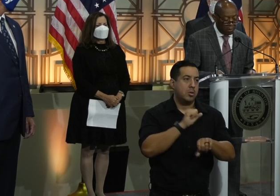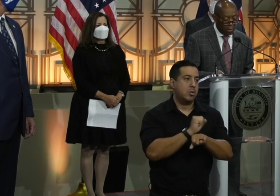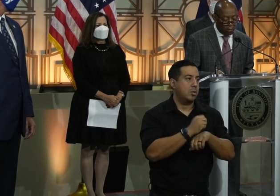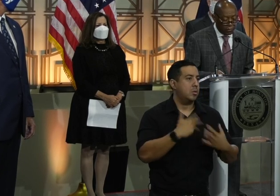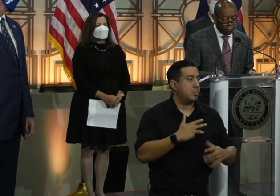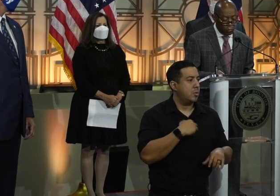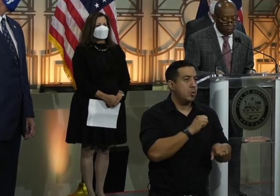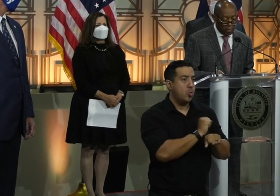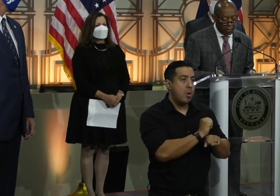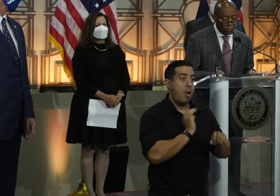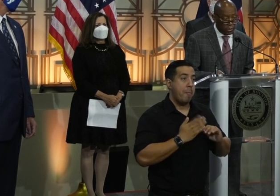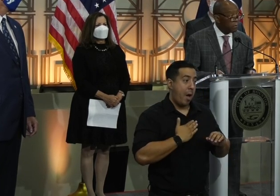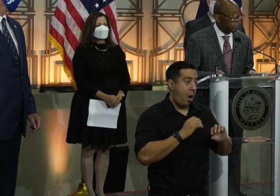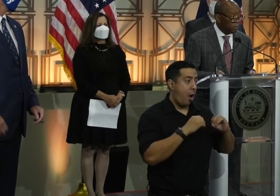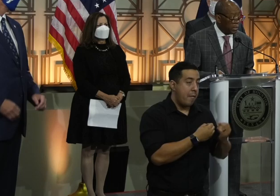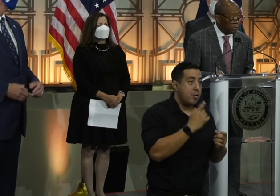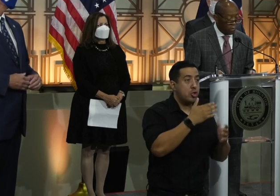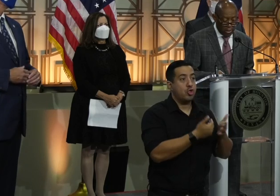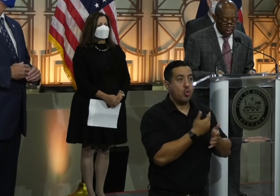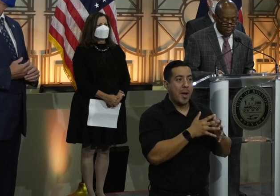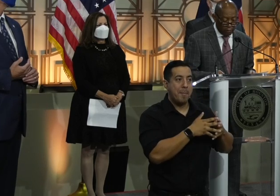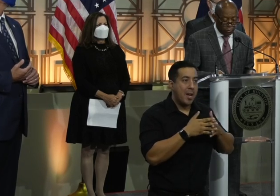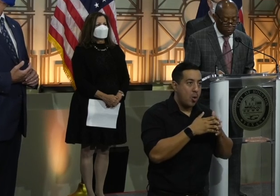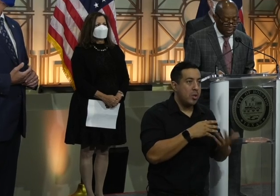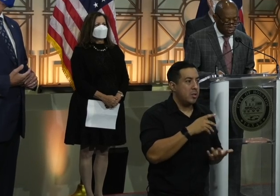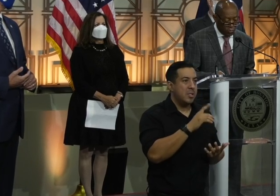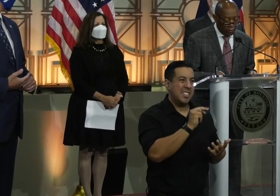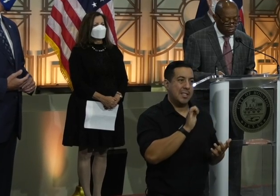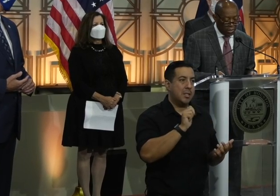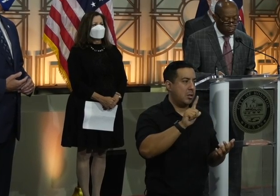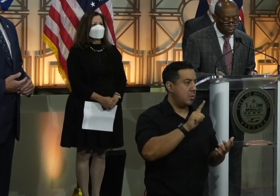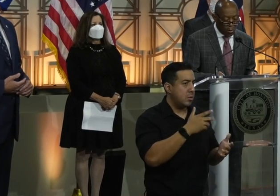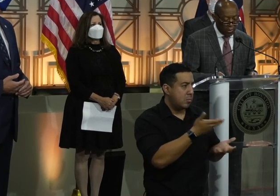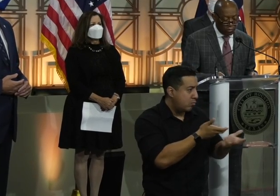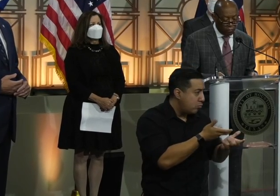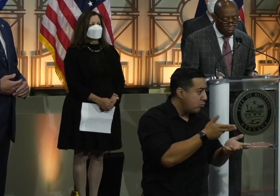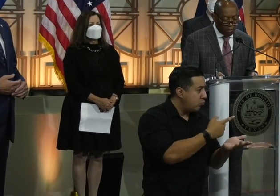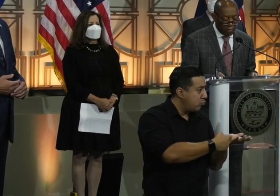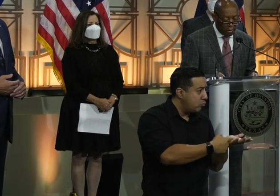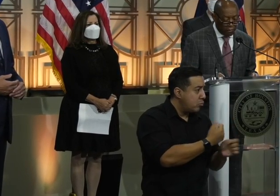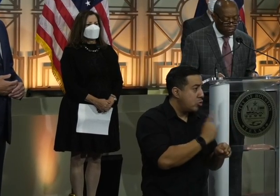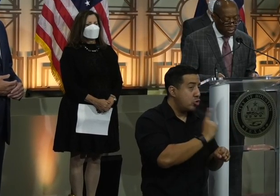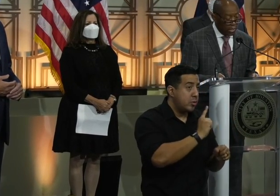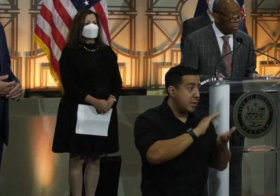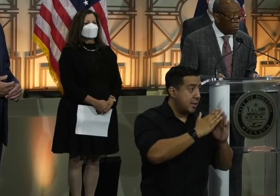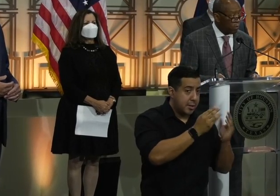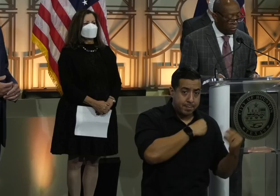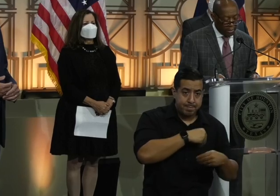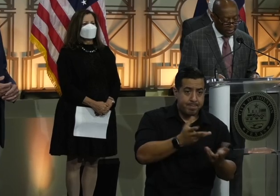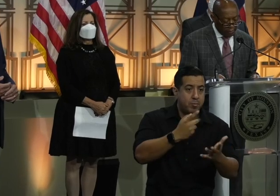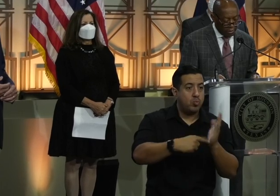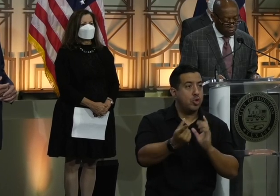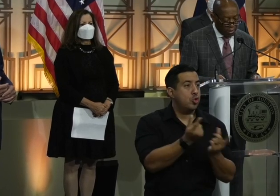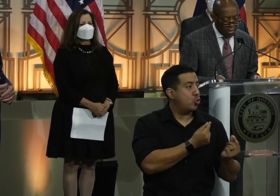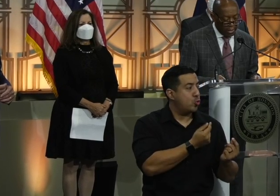with me in my office of New Americans, Terrence O'Neill, to make sure the city was always informed of their efforts and all of